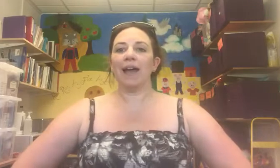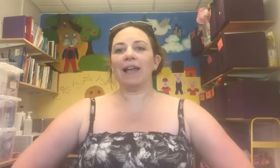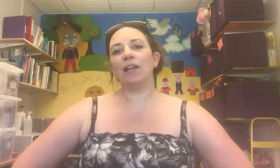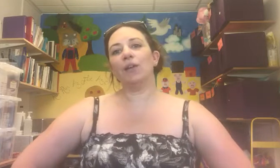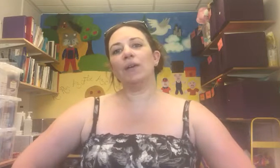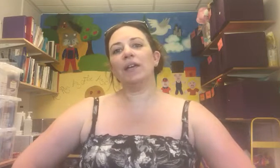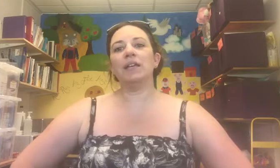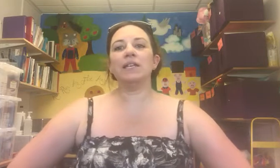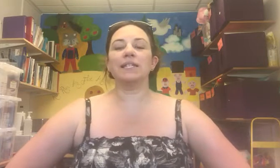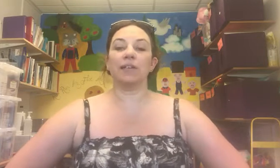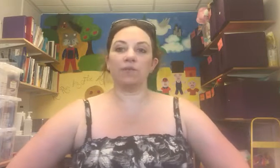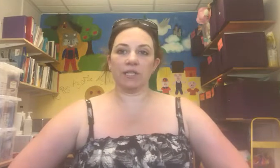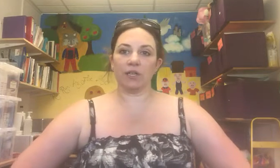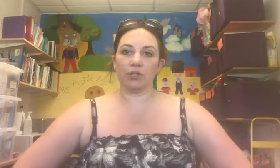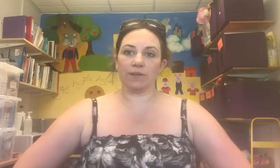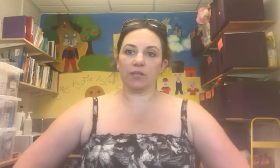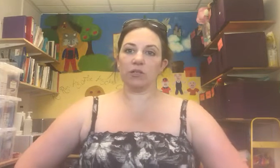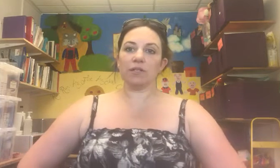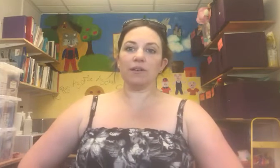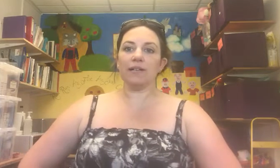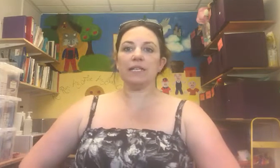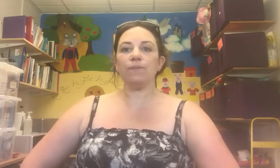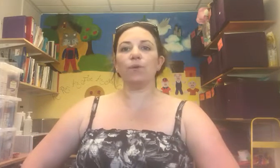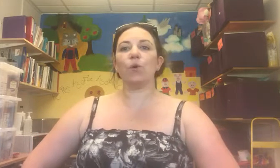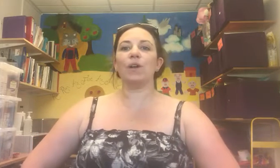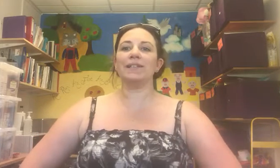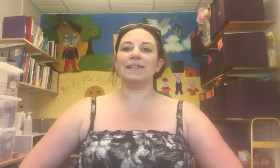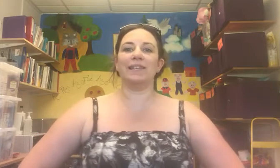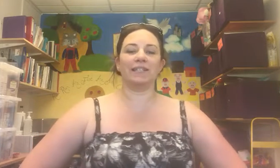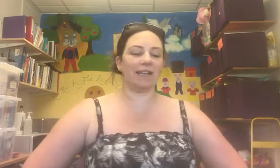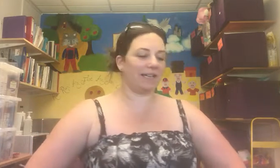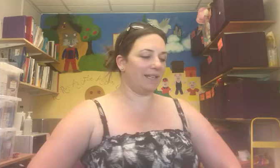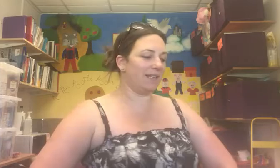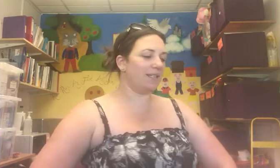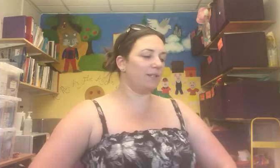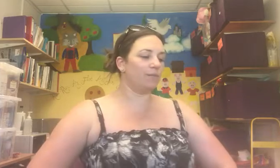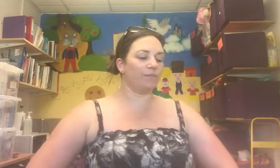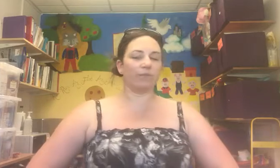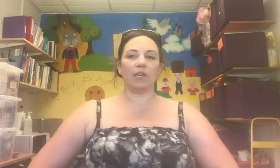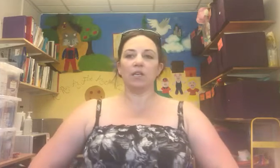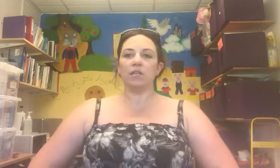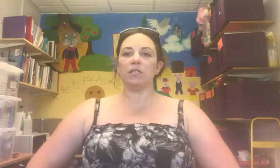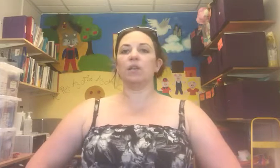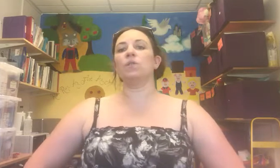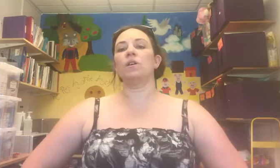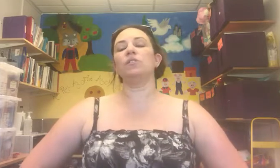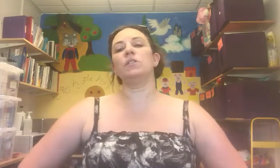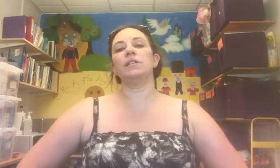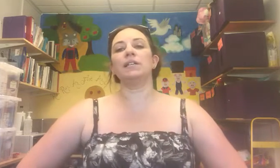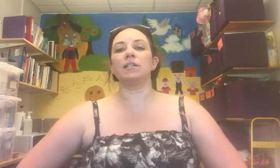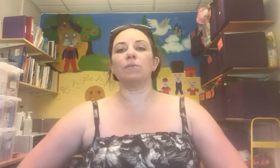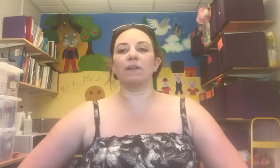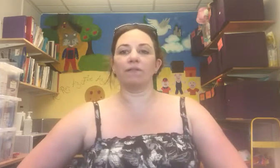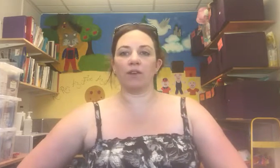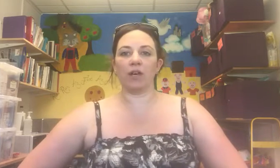Hello, here is a video showing you the signs for the days. So, I'll do the days of the week first.